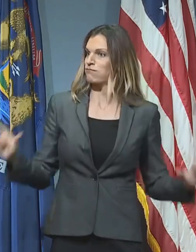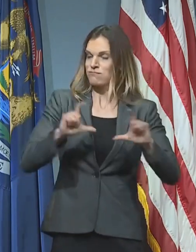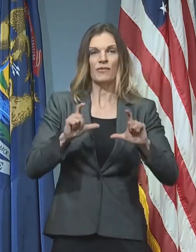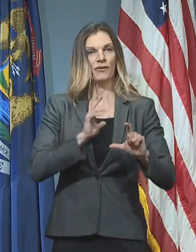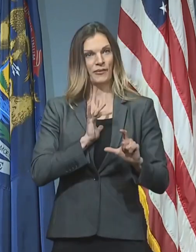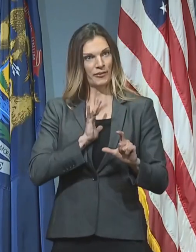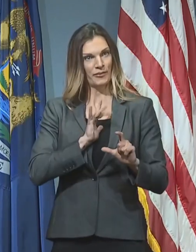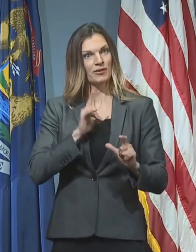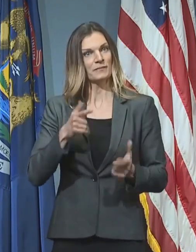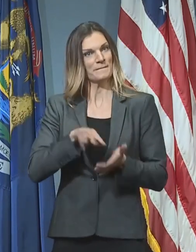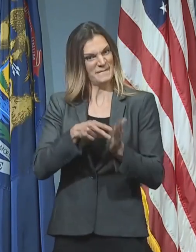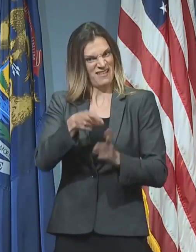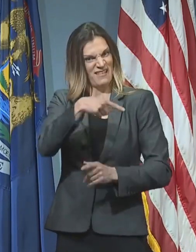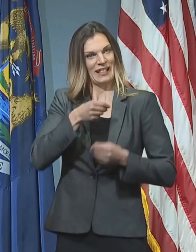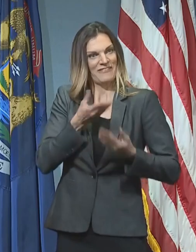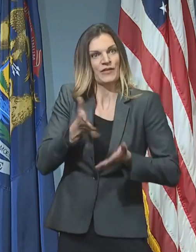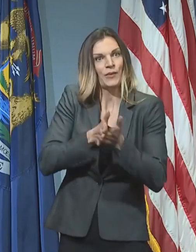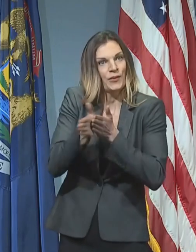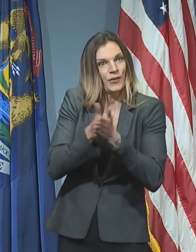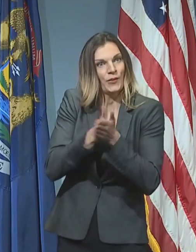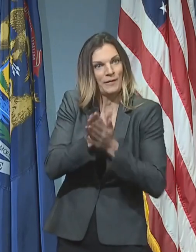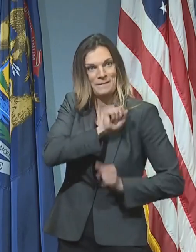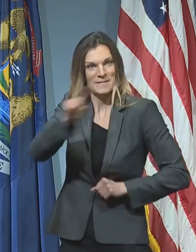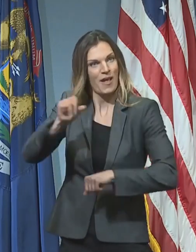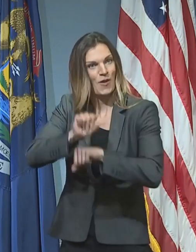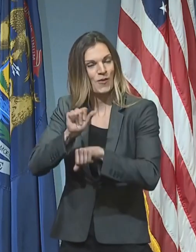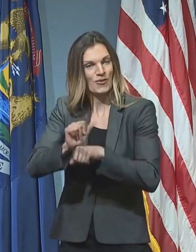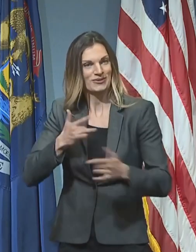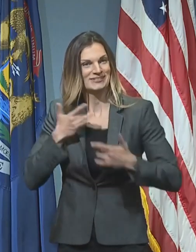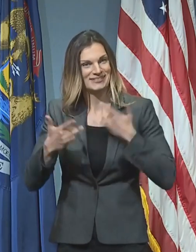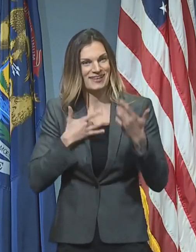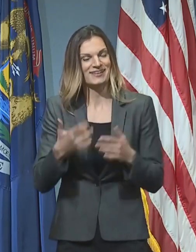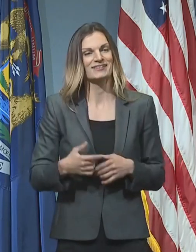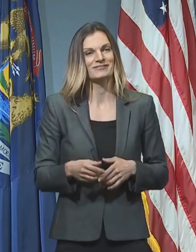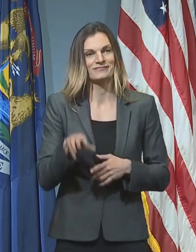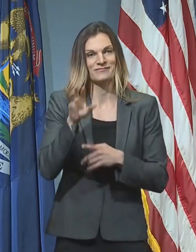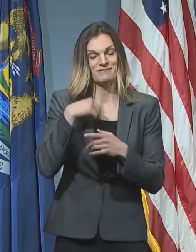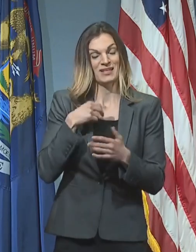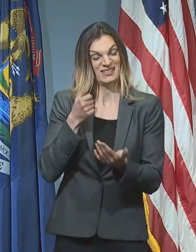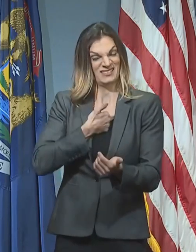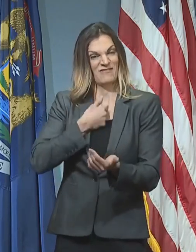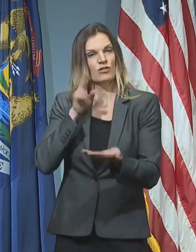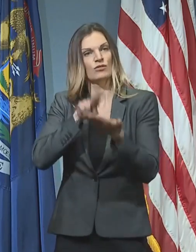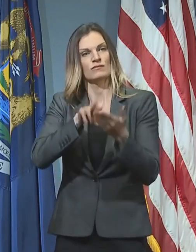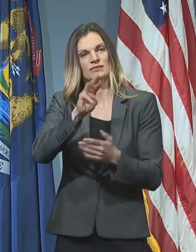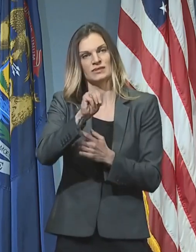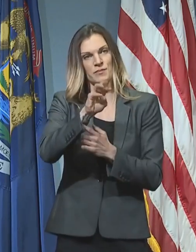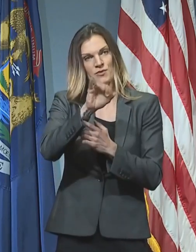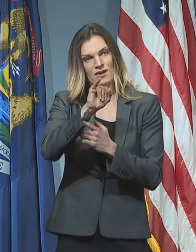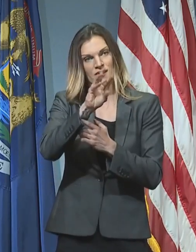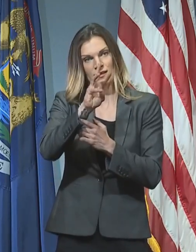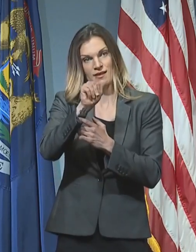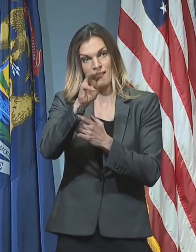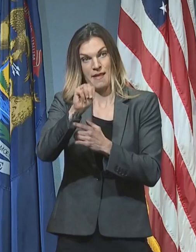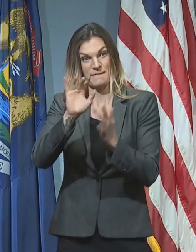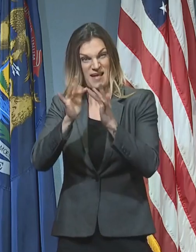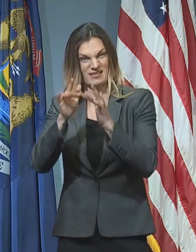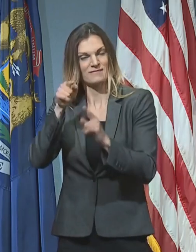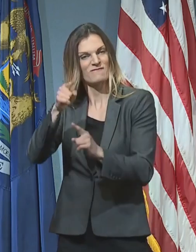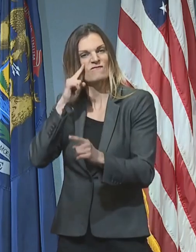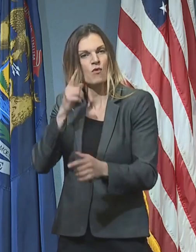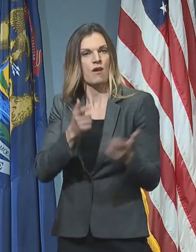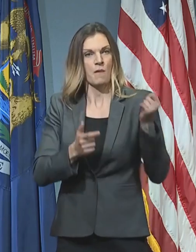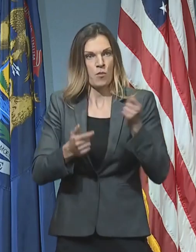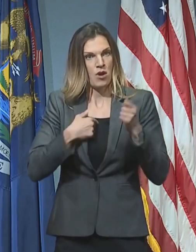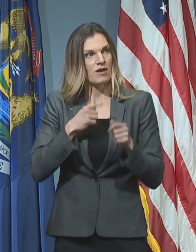Getting started was simple. I logged into my employer MIWAM account on the unemployment website, created a simple